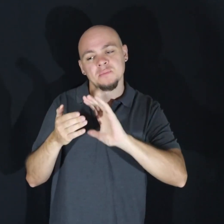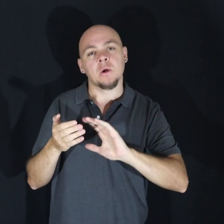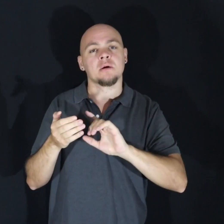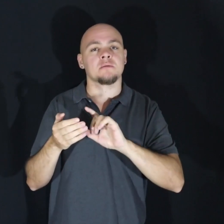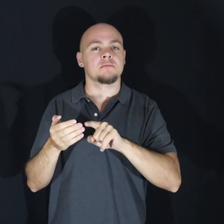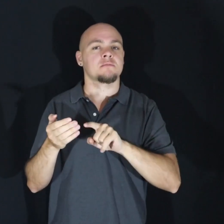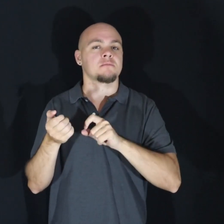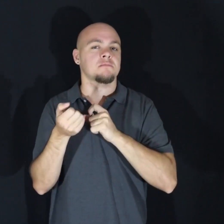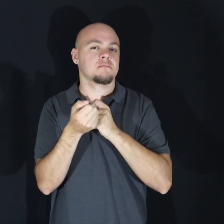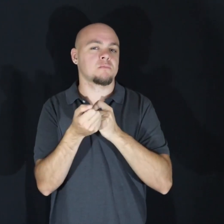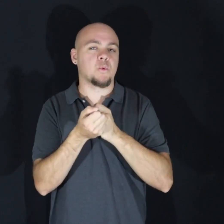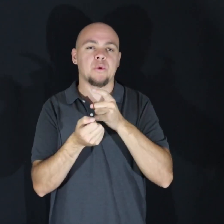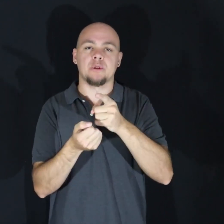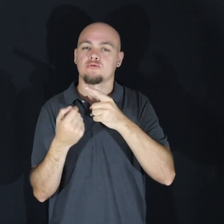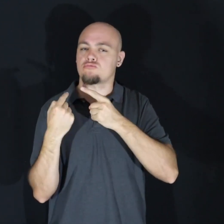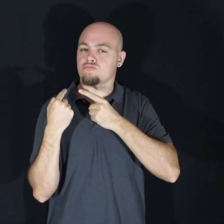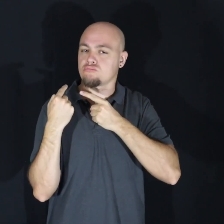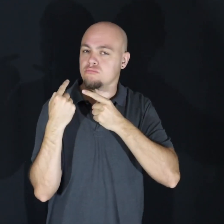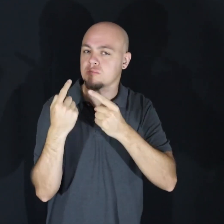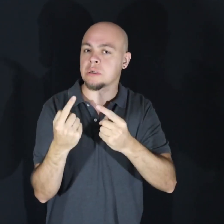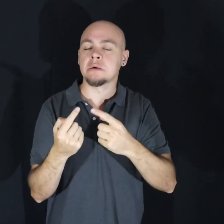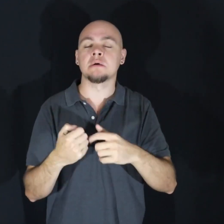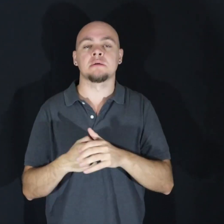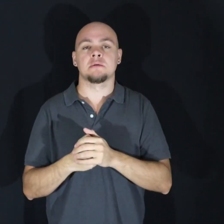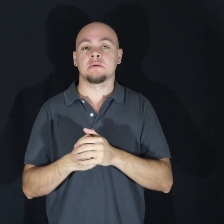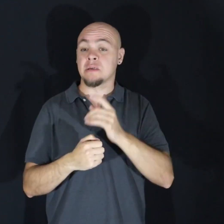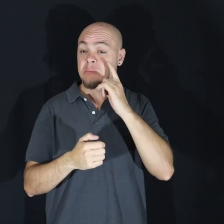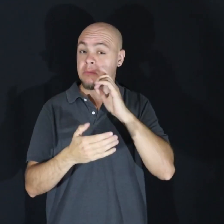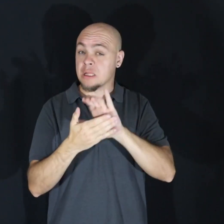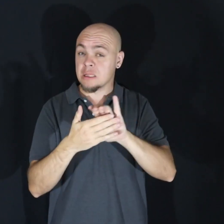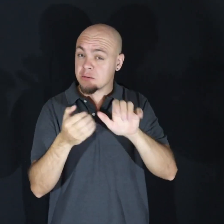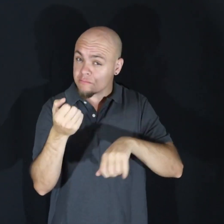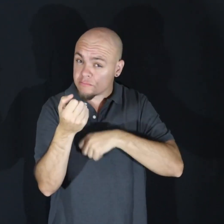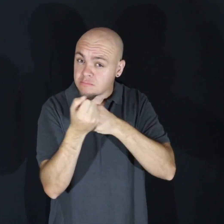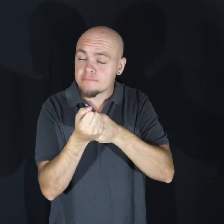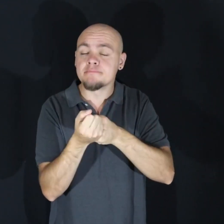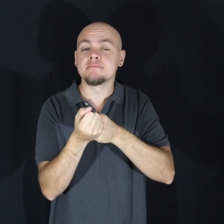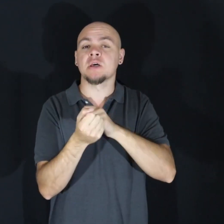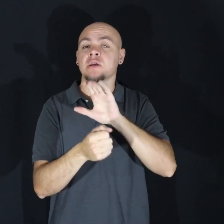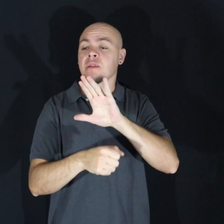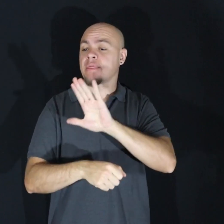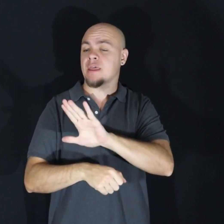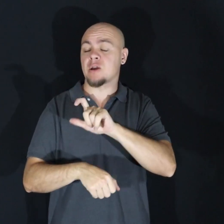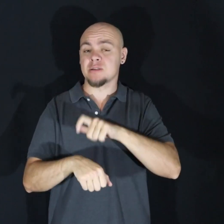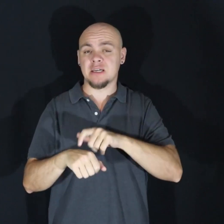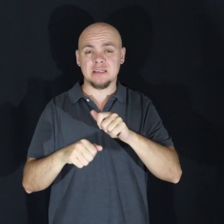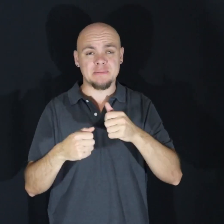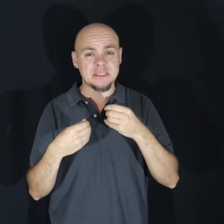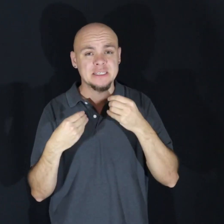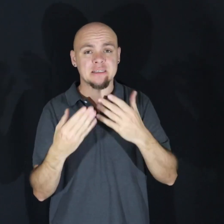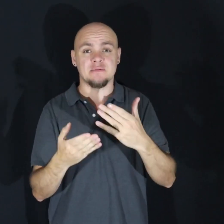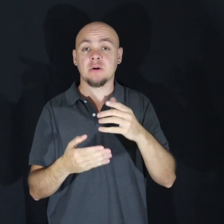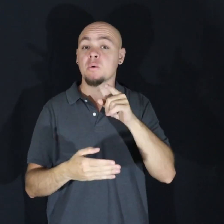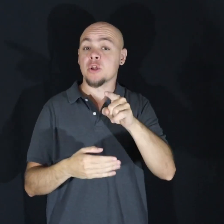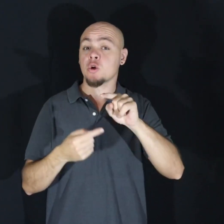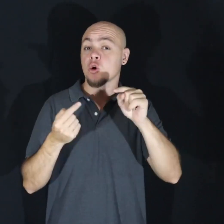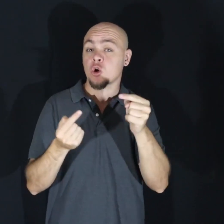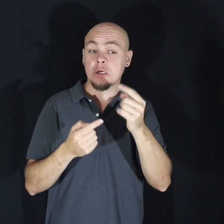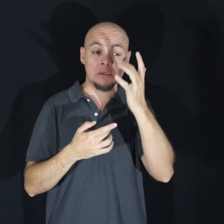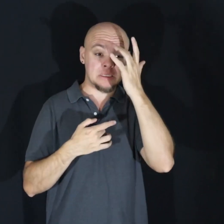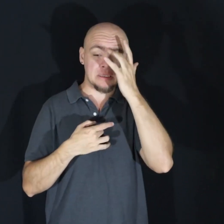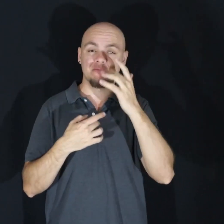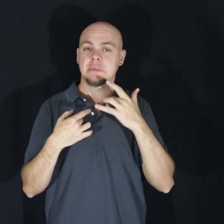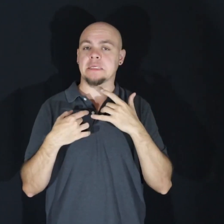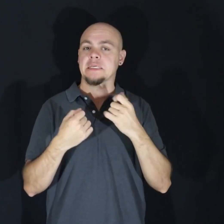for you, believed in you, gave up their time, healed you when you were hurt or ill,